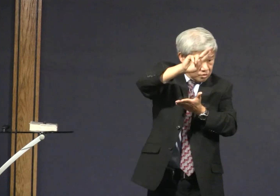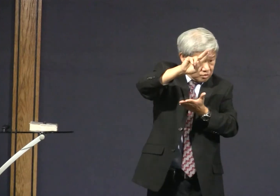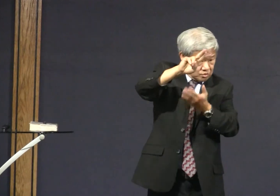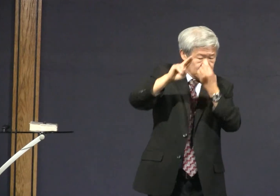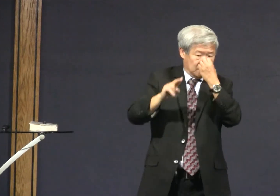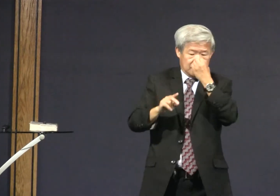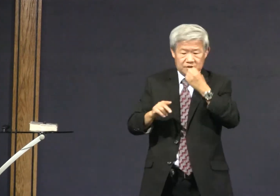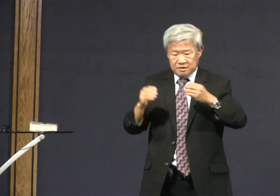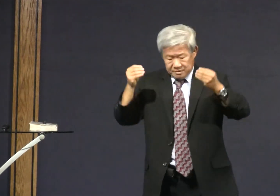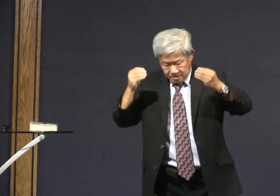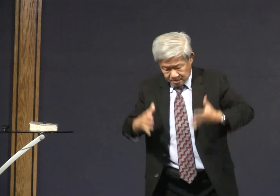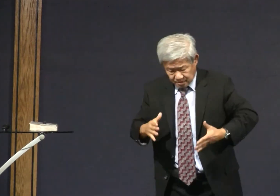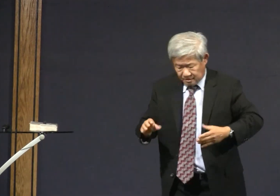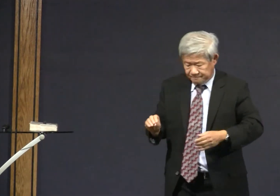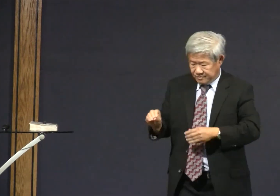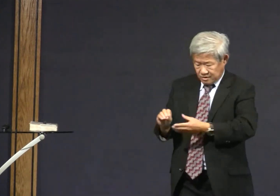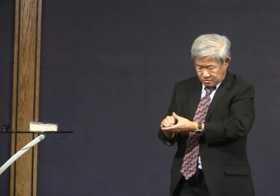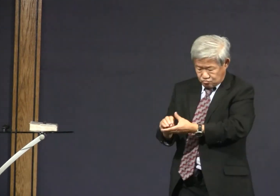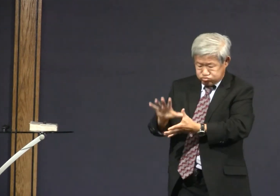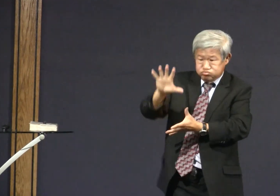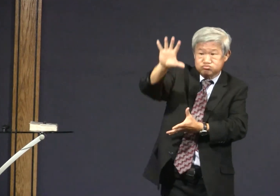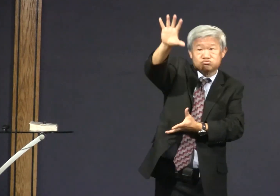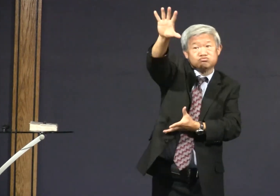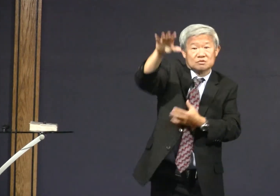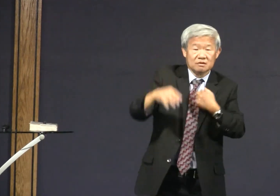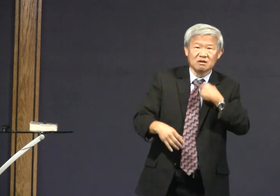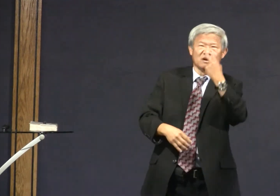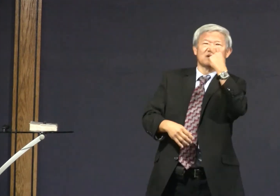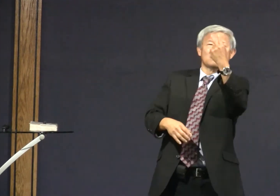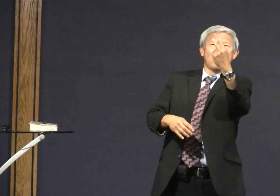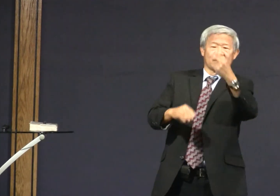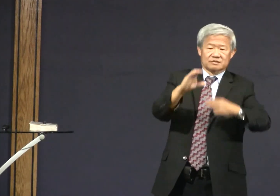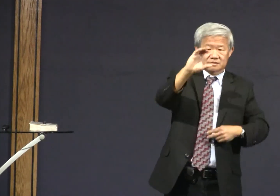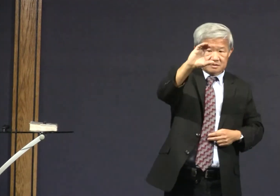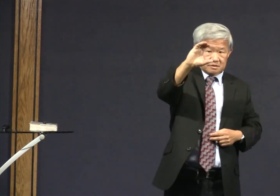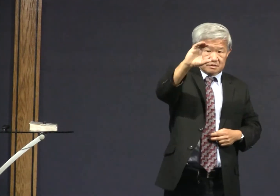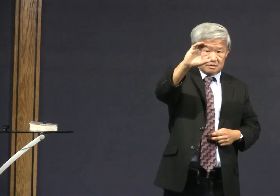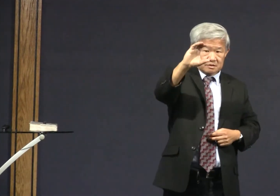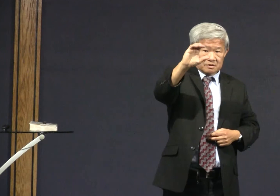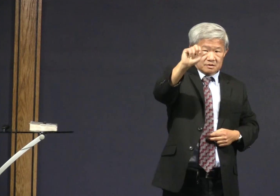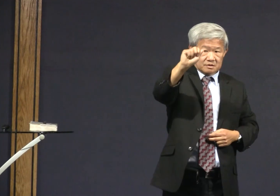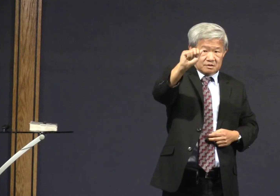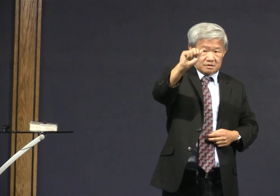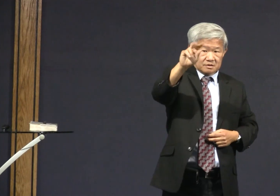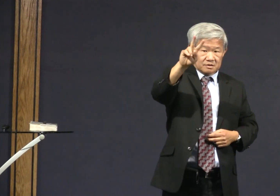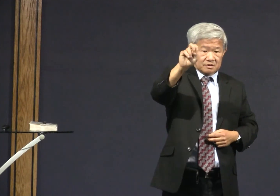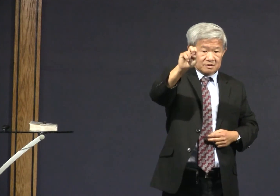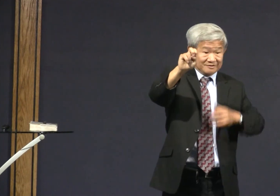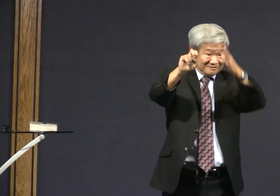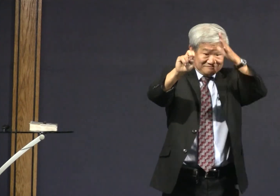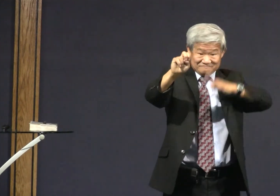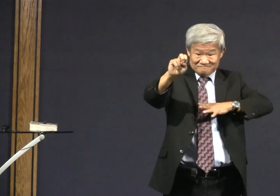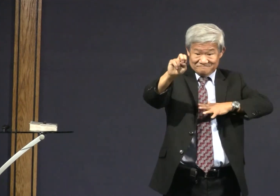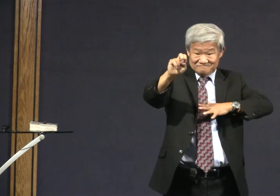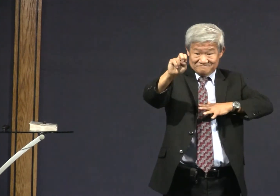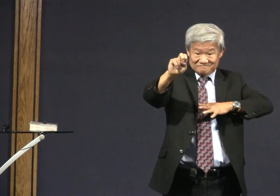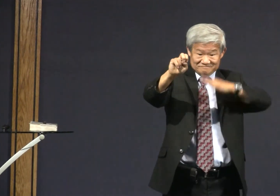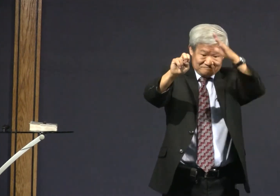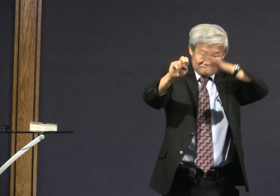So I took history in college and projected a slide of a cave